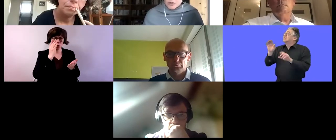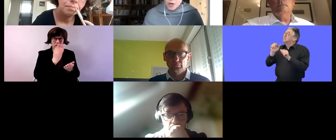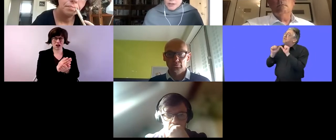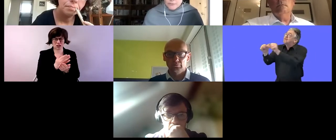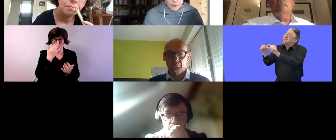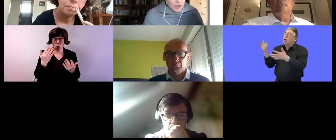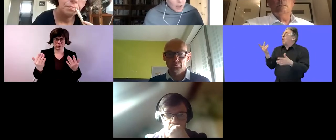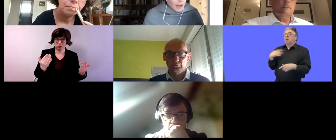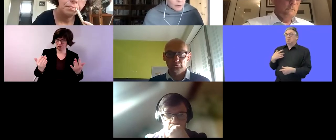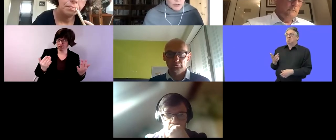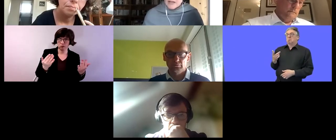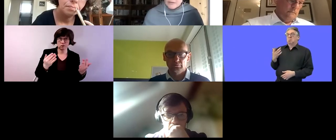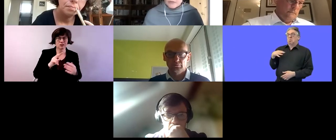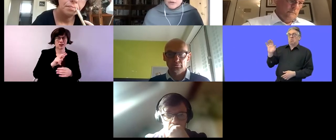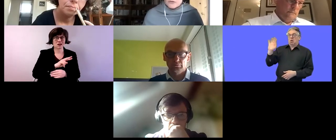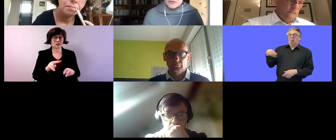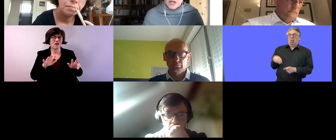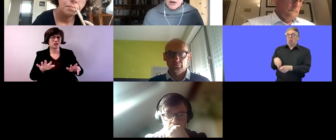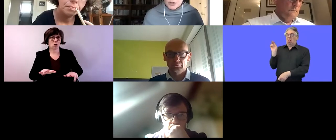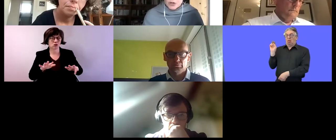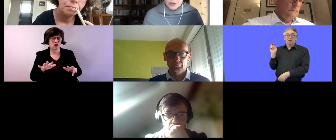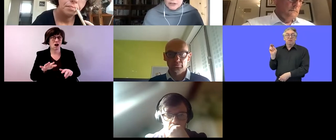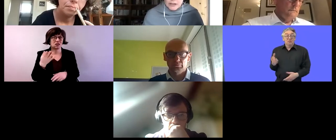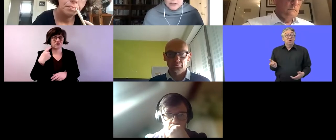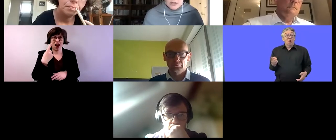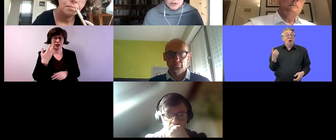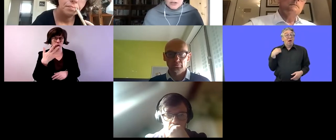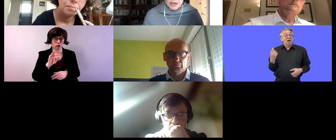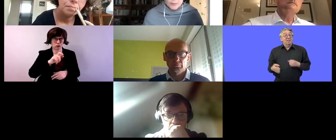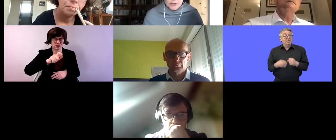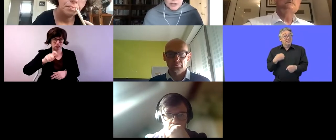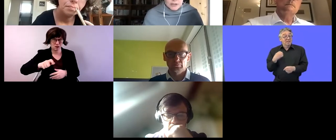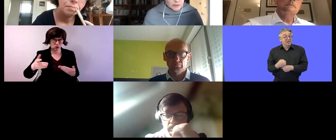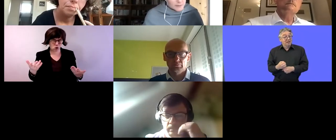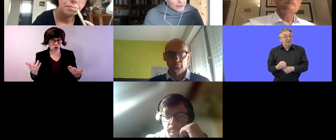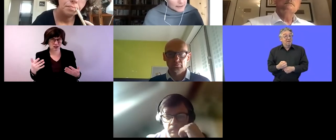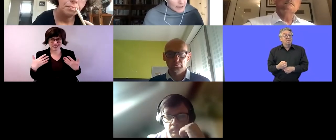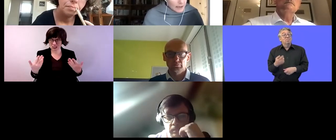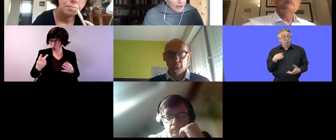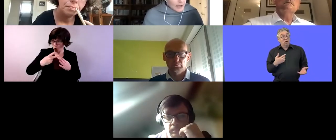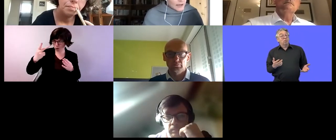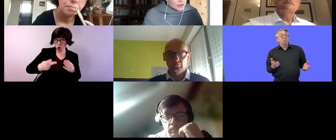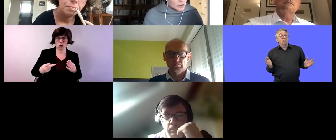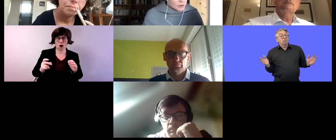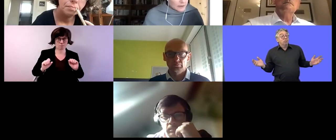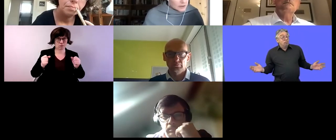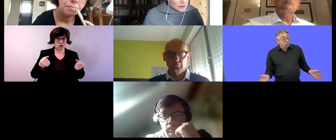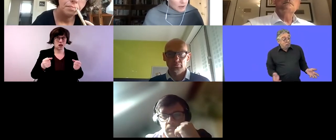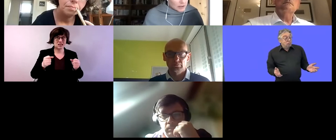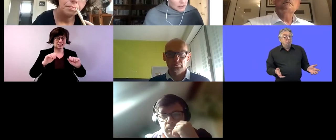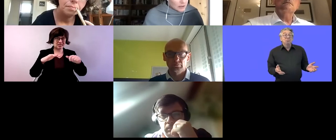wanted to try deferring and only seven of those uh returned at the end of the year to take up the day service place uh and in